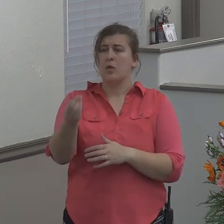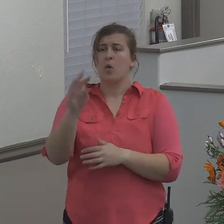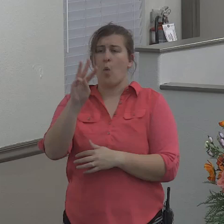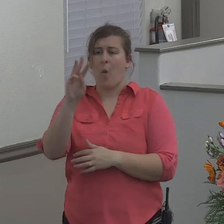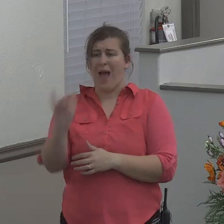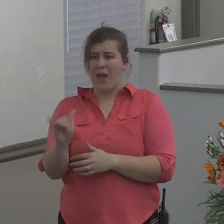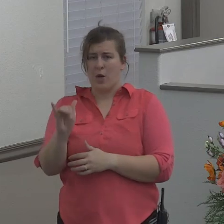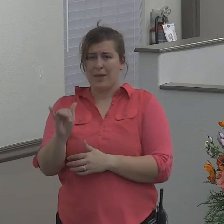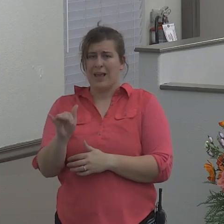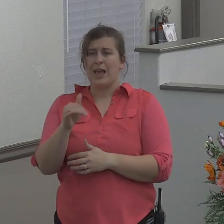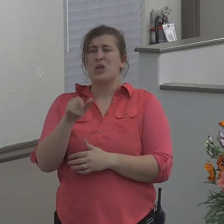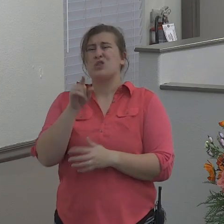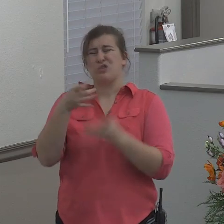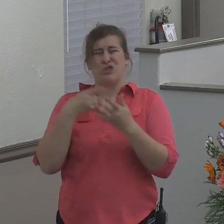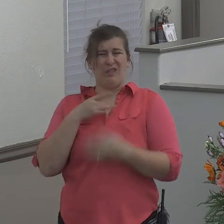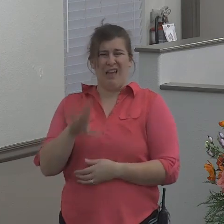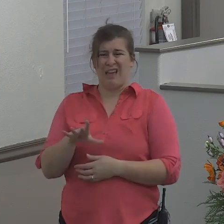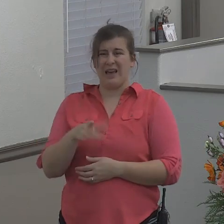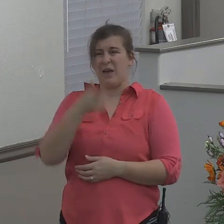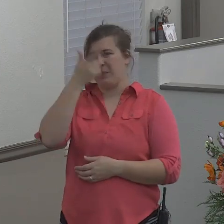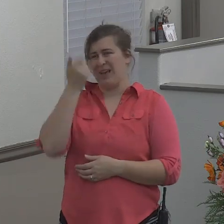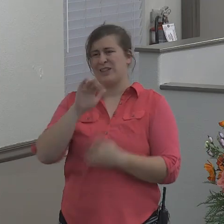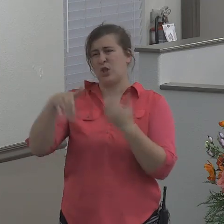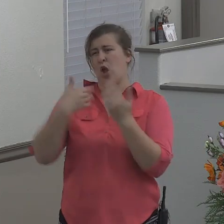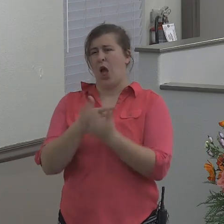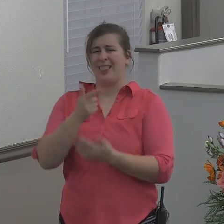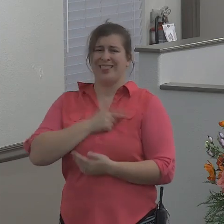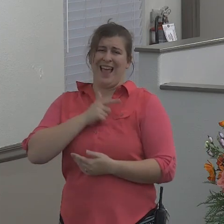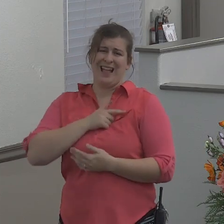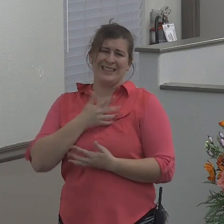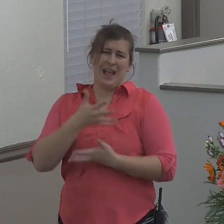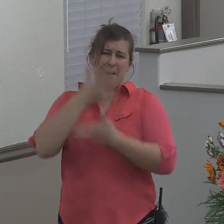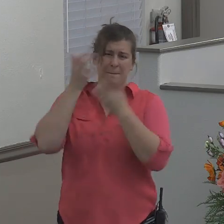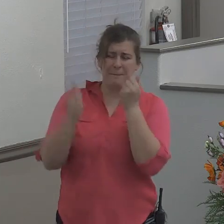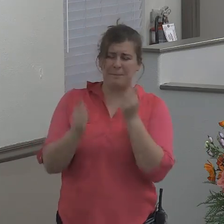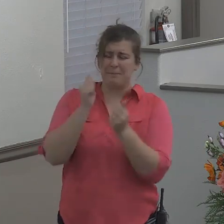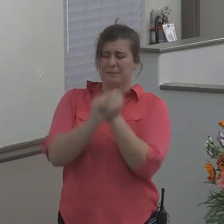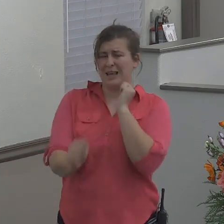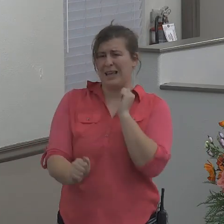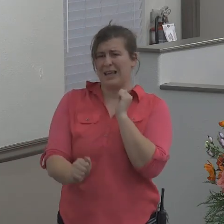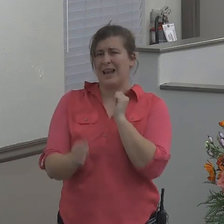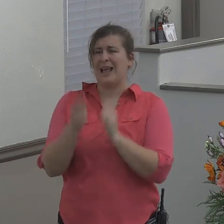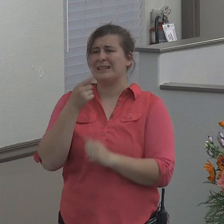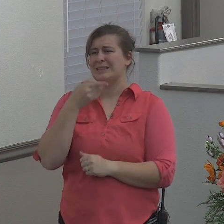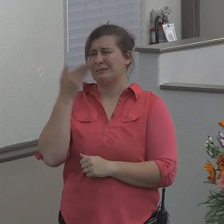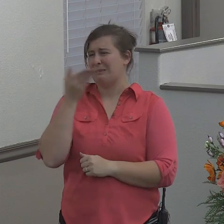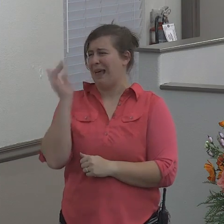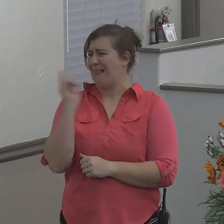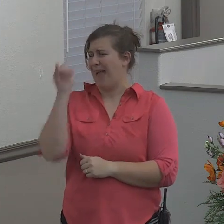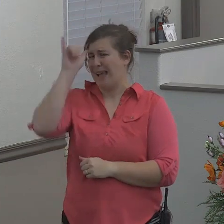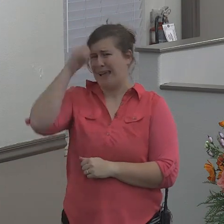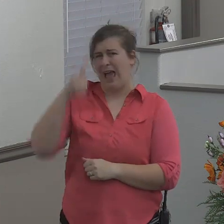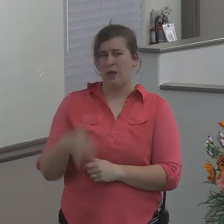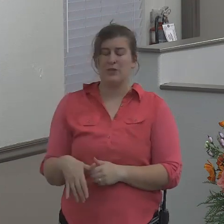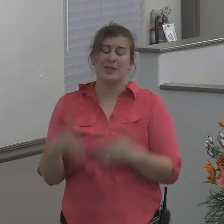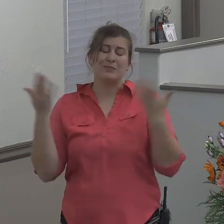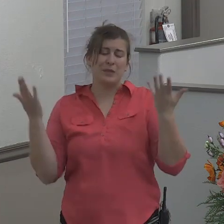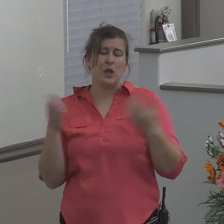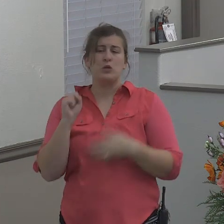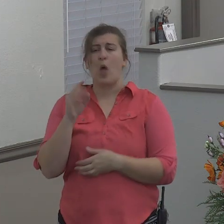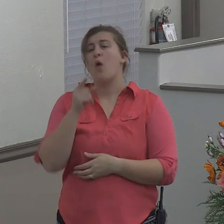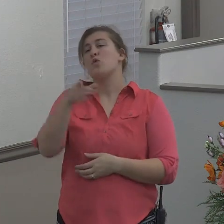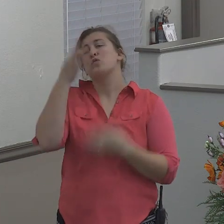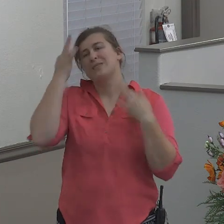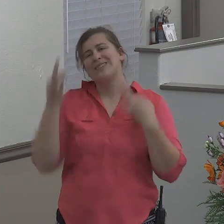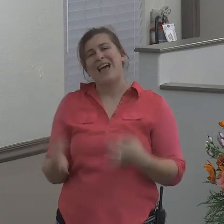you think everyone in Wyoming is lazy and mean and they smell bad like cows so you decide that you're